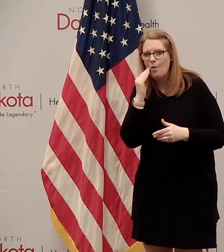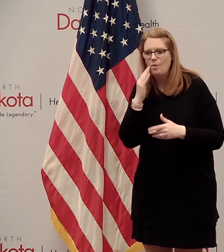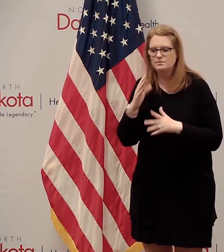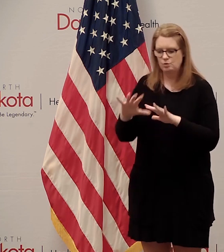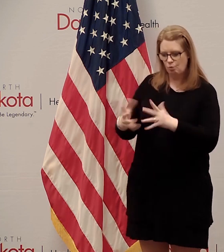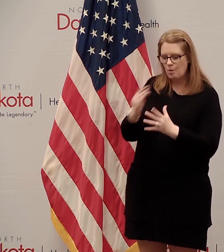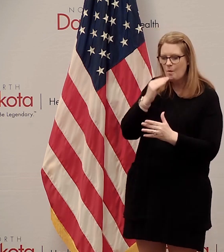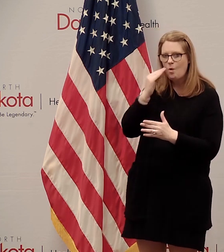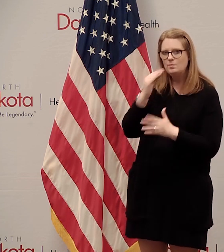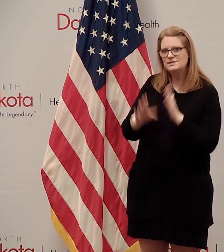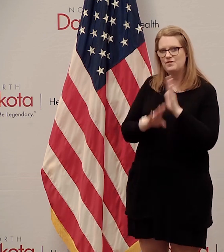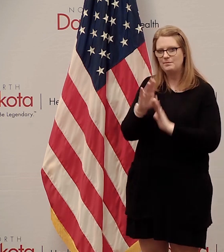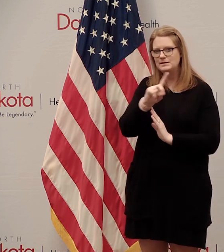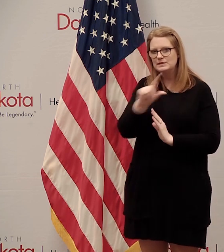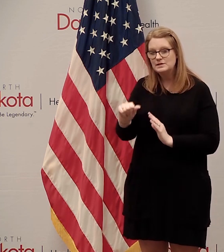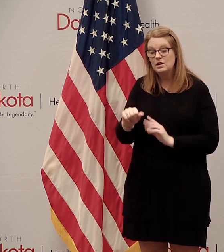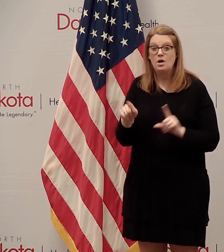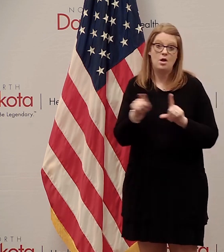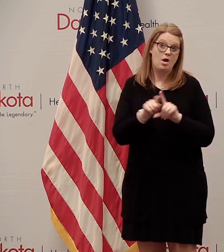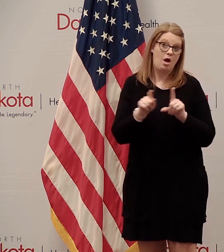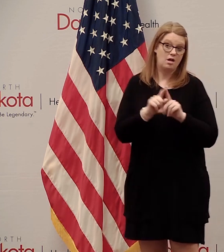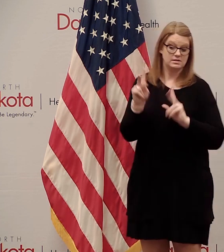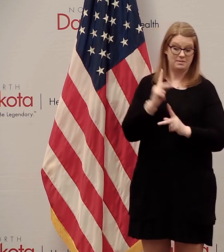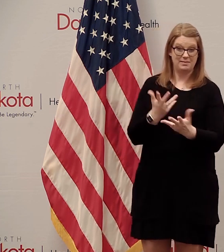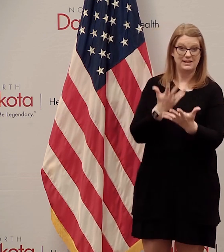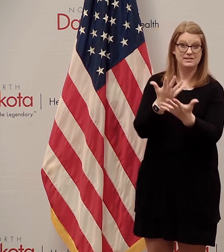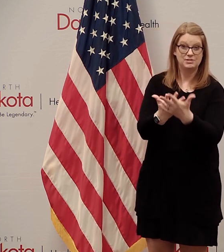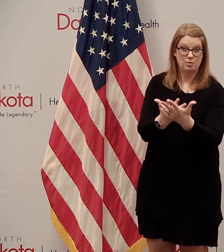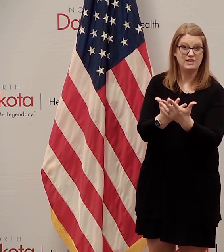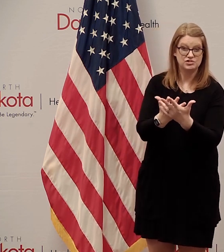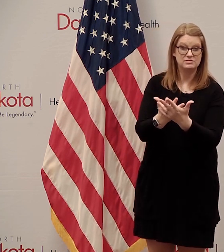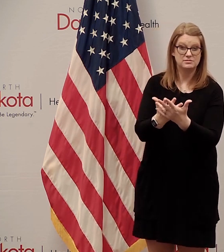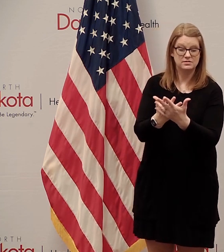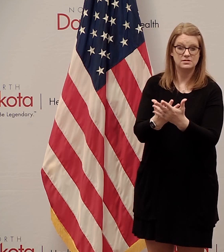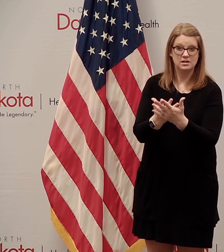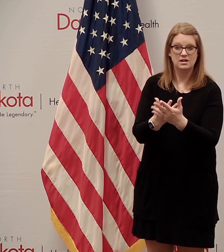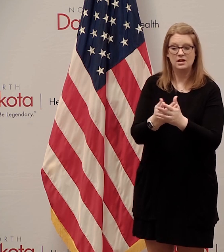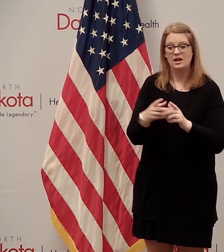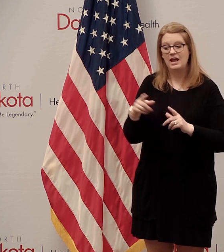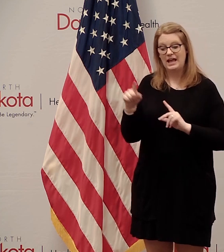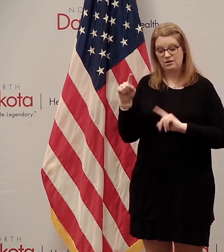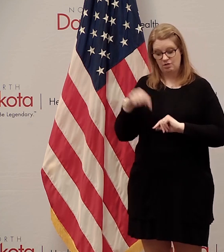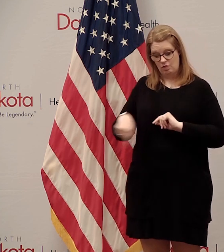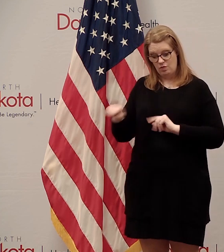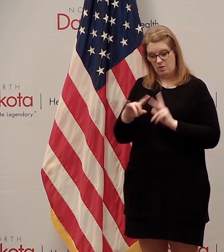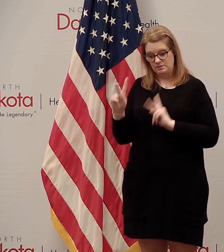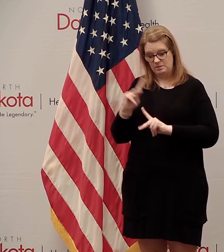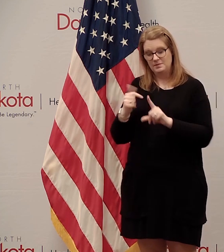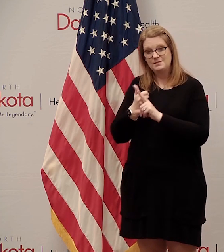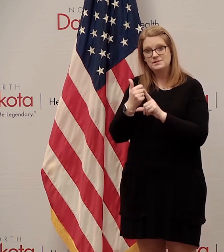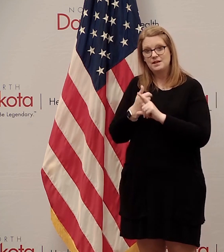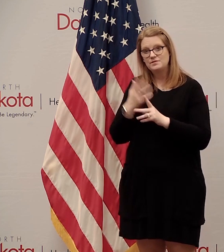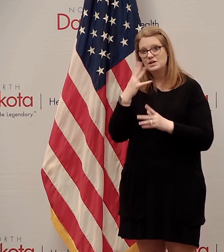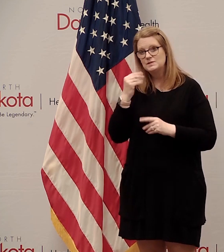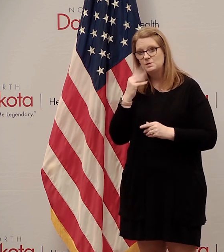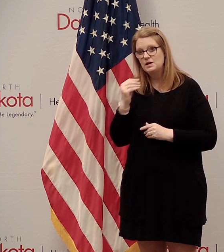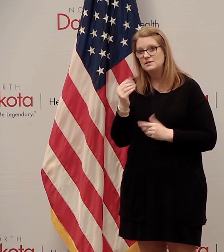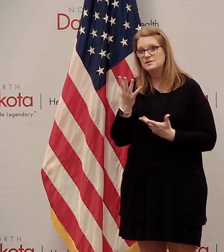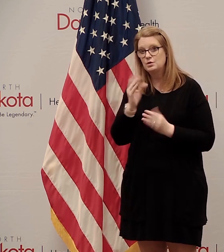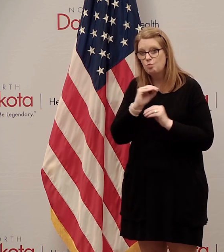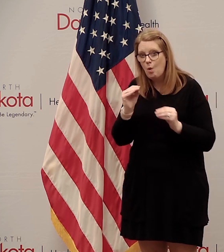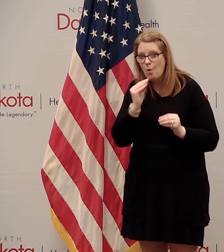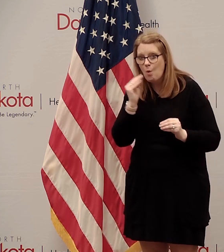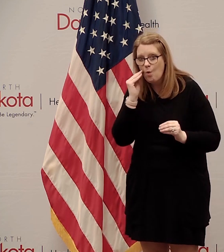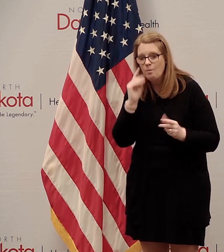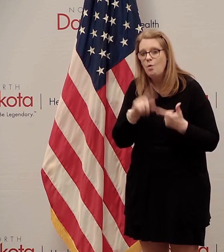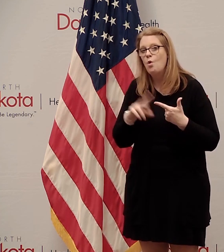as well as those in correct corrections and also those experiencing homeless or domestic violence since last